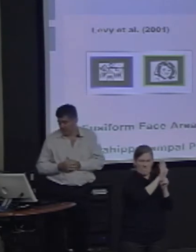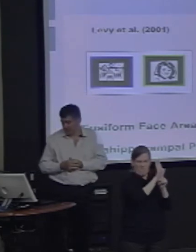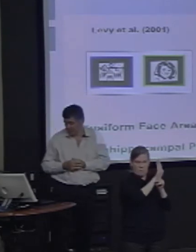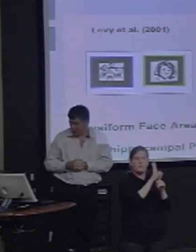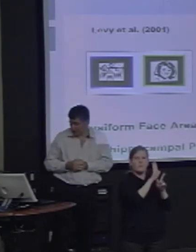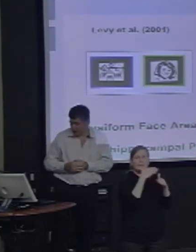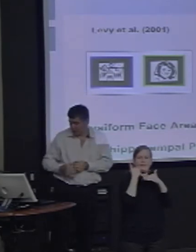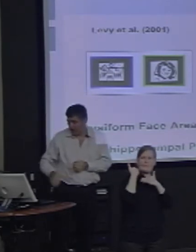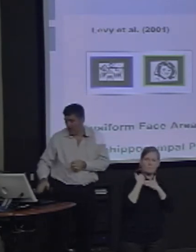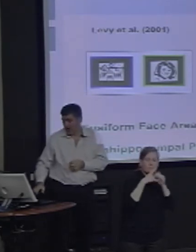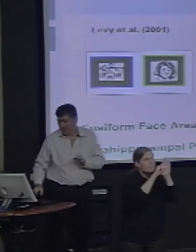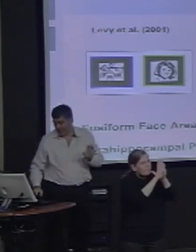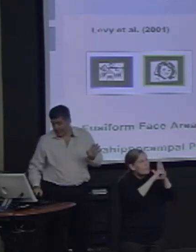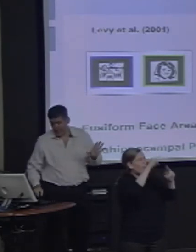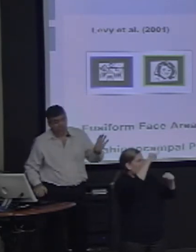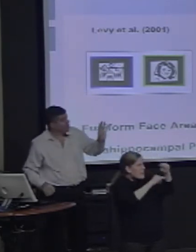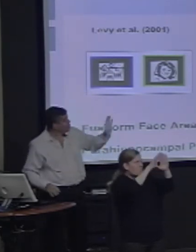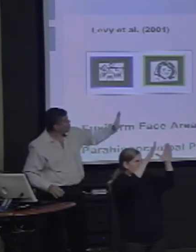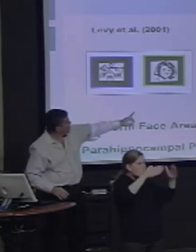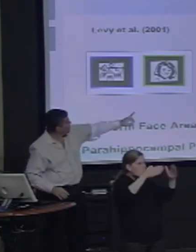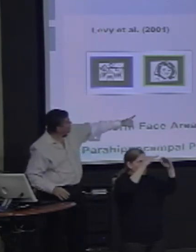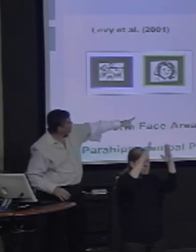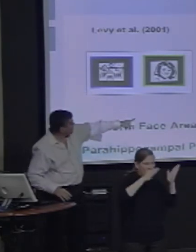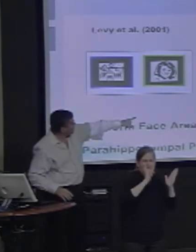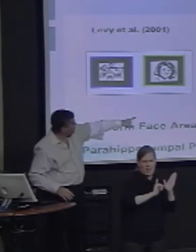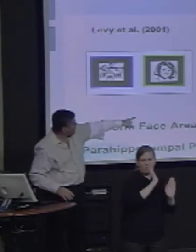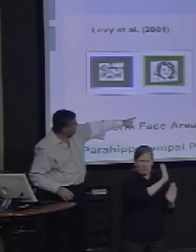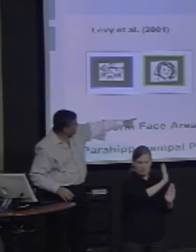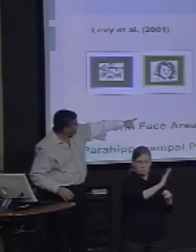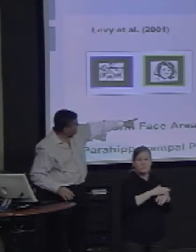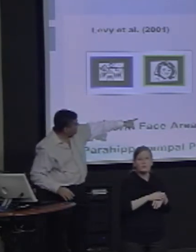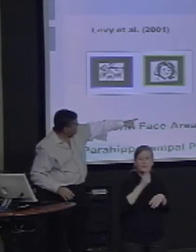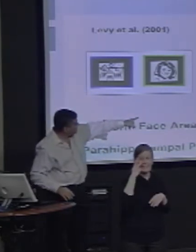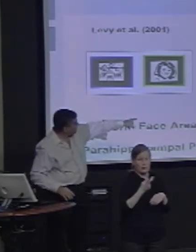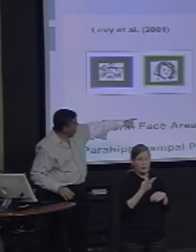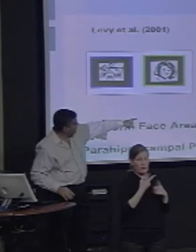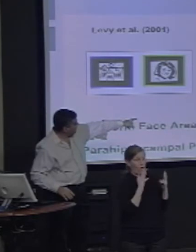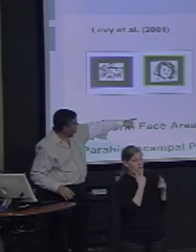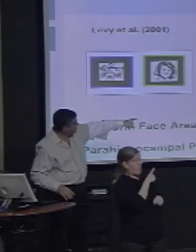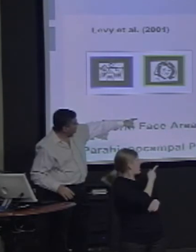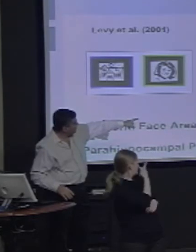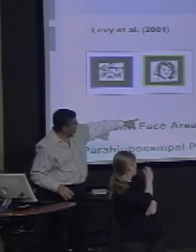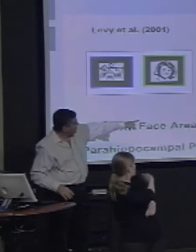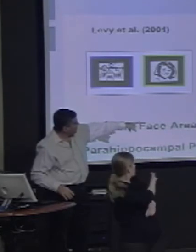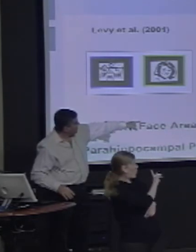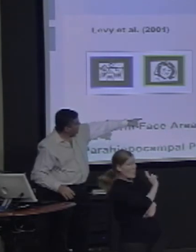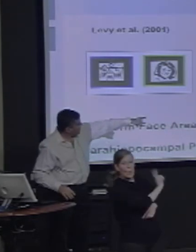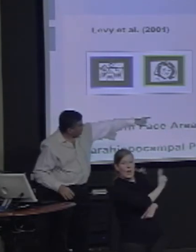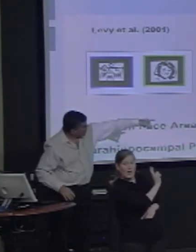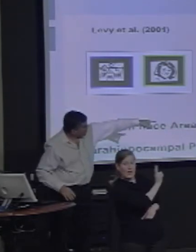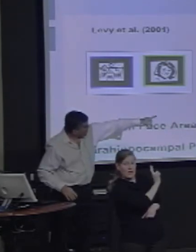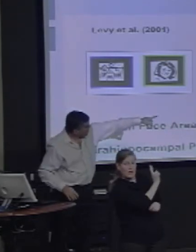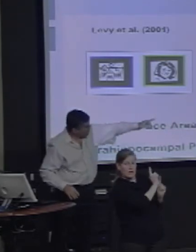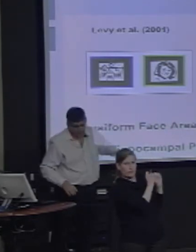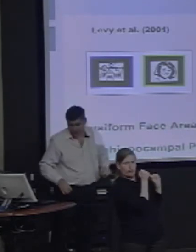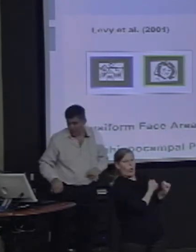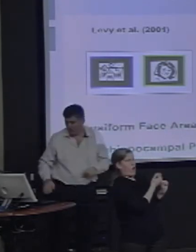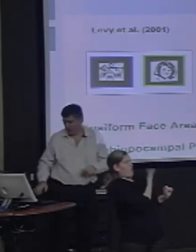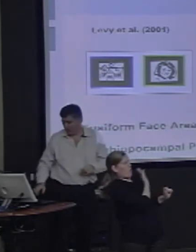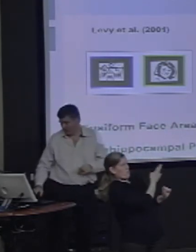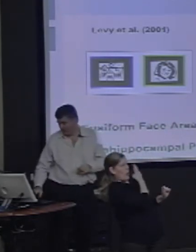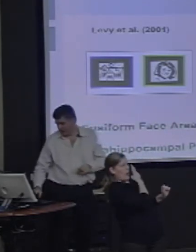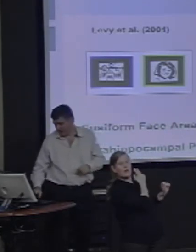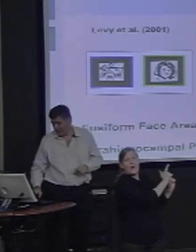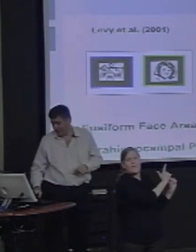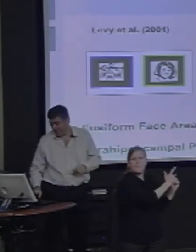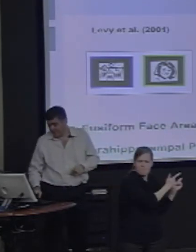scenes and such. Again, much stronger here on the right, in the right hemisphere, although you can see there's some